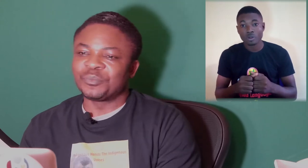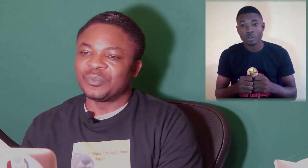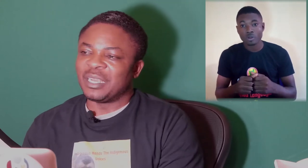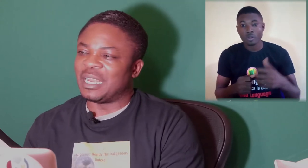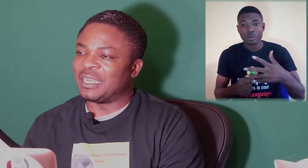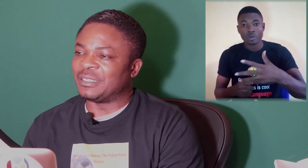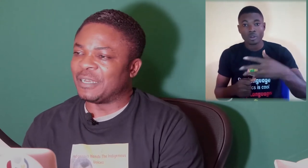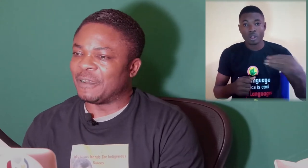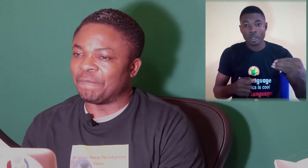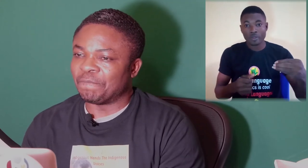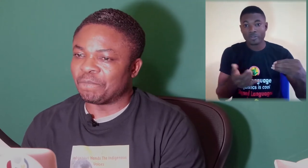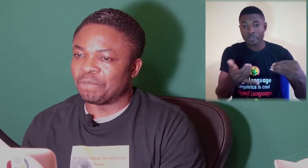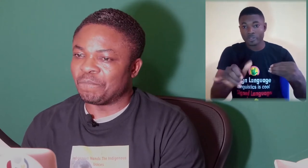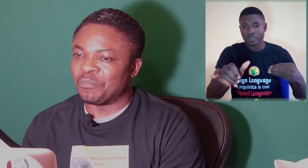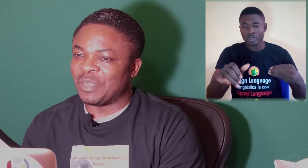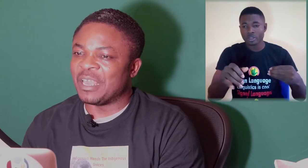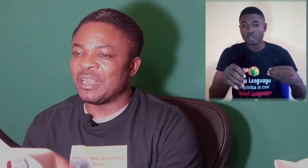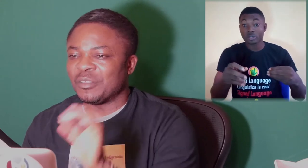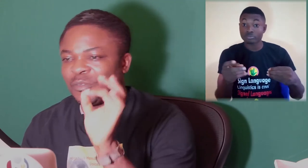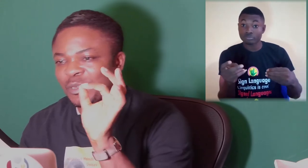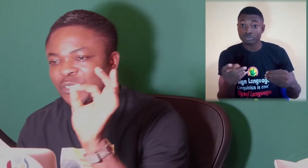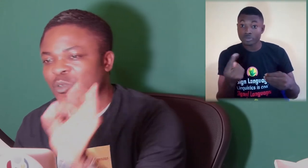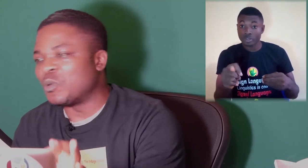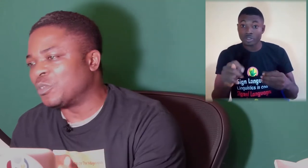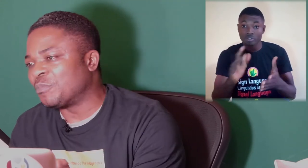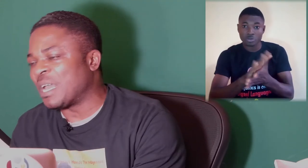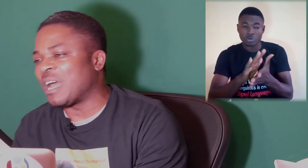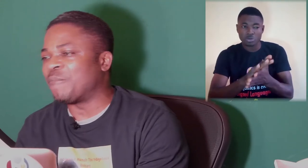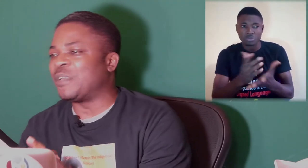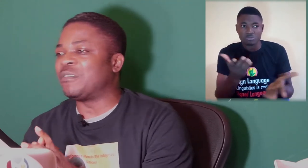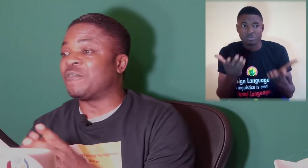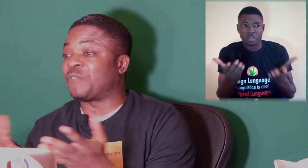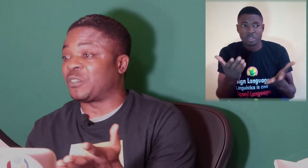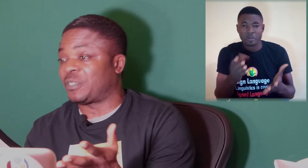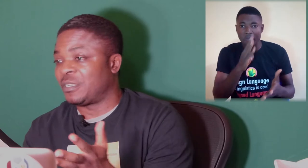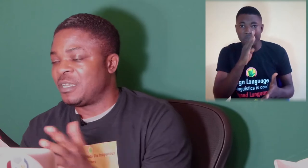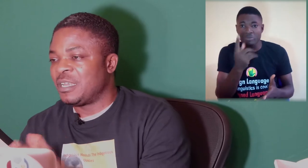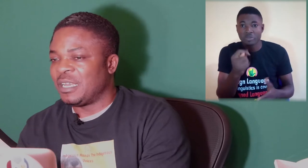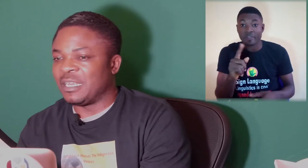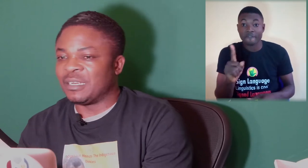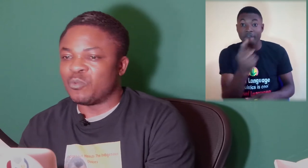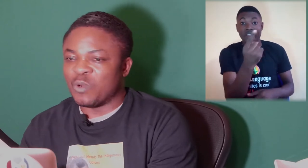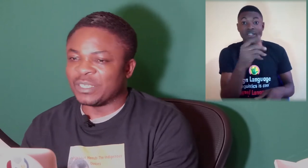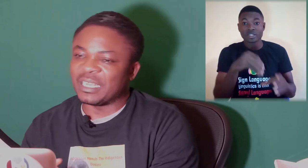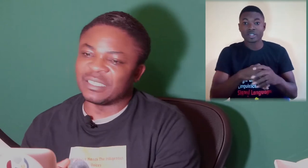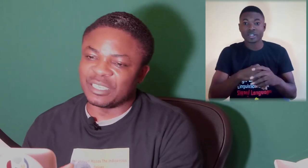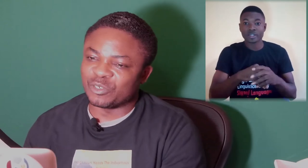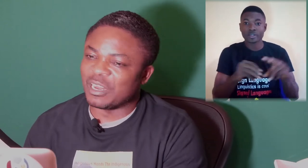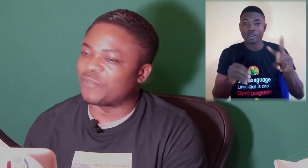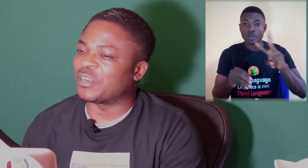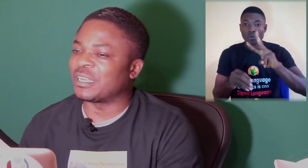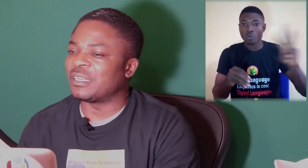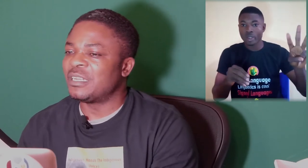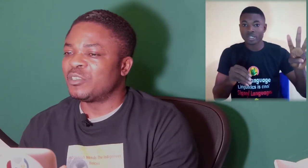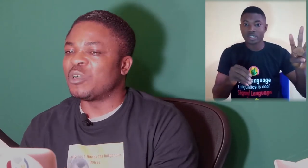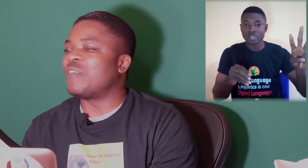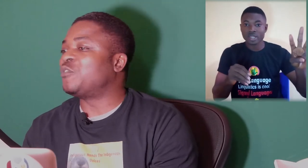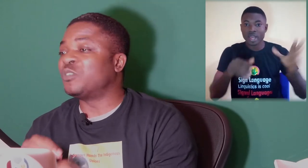And the schools may have been the first in West and Central Africa to have used